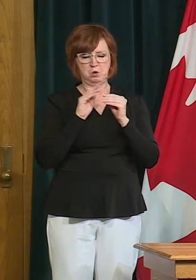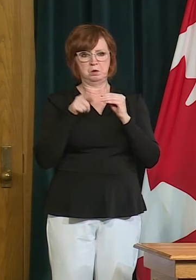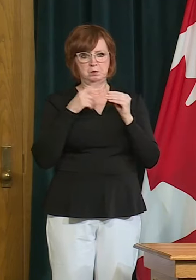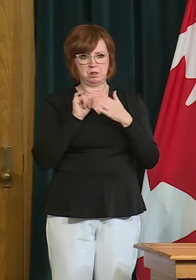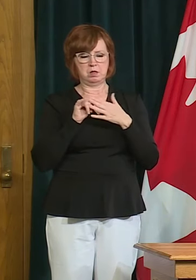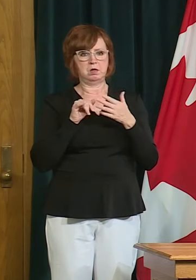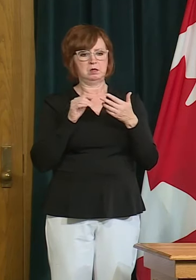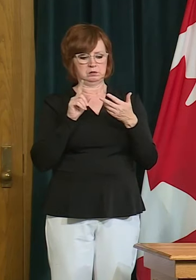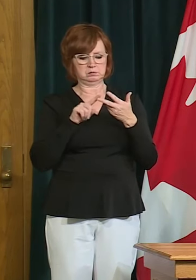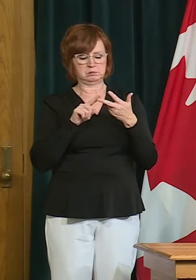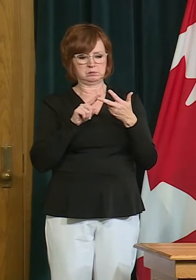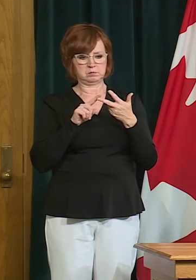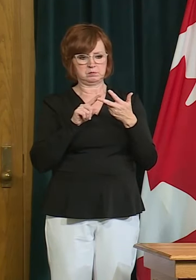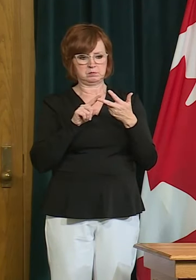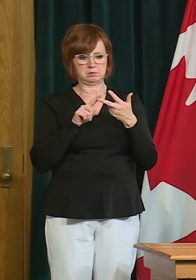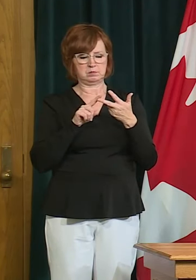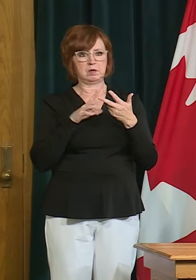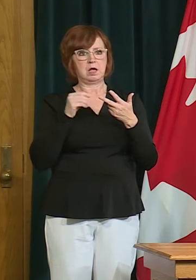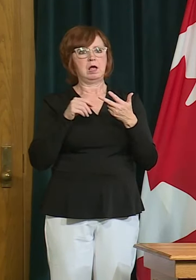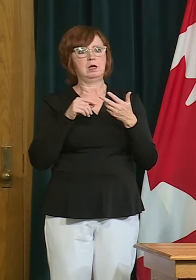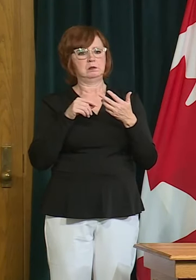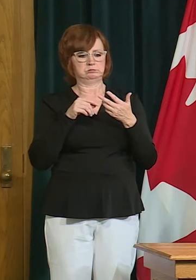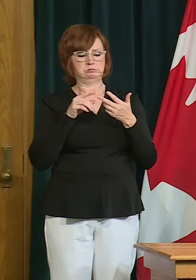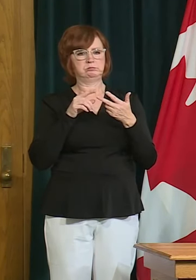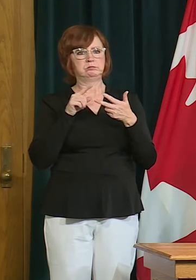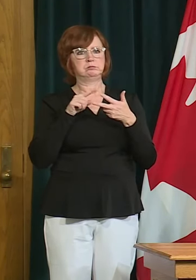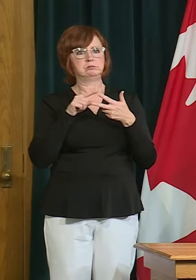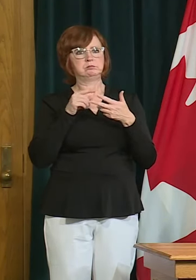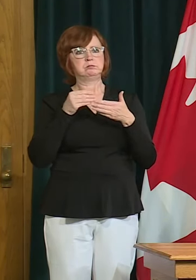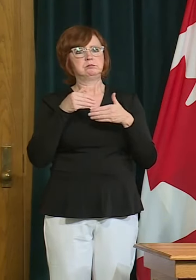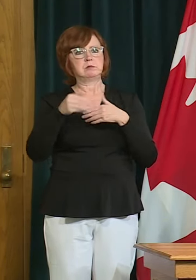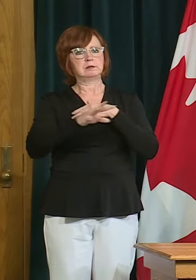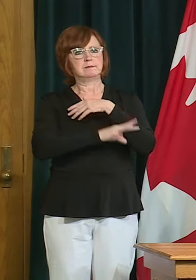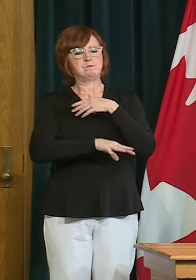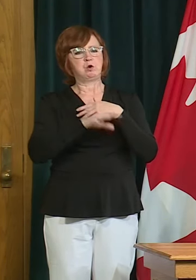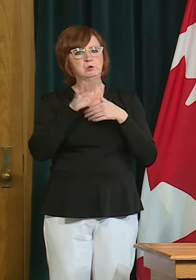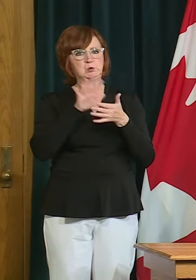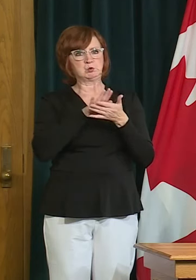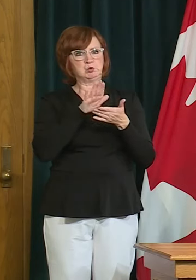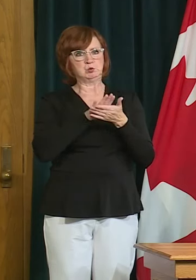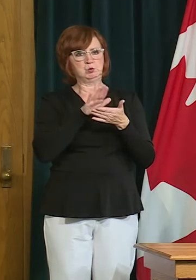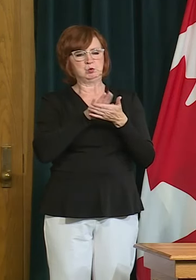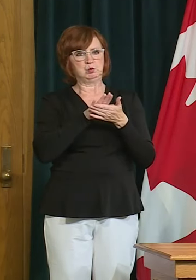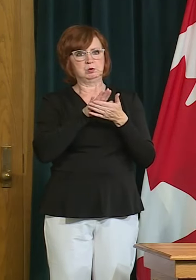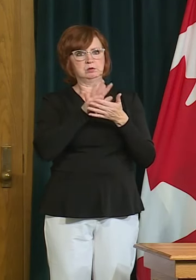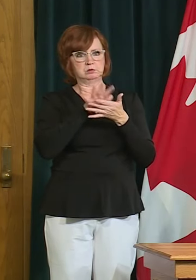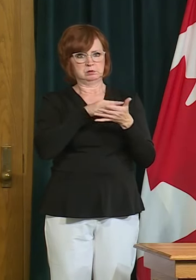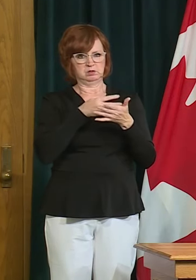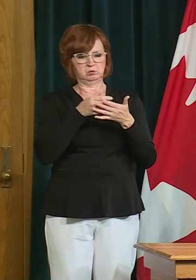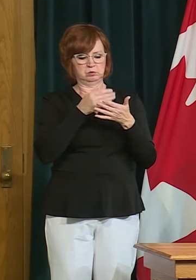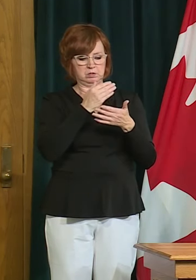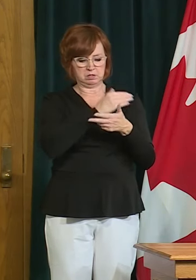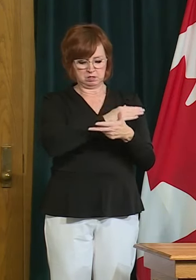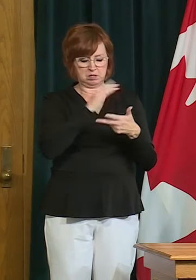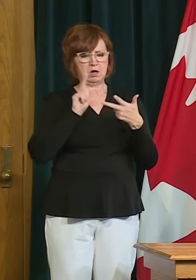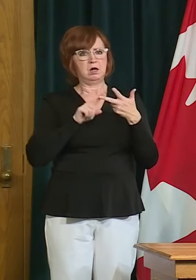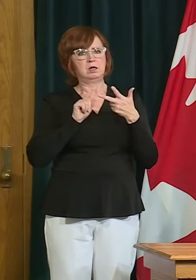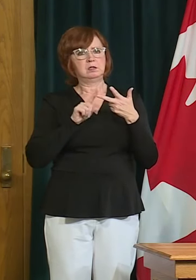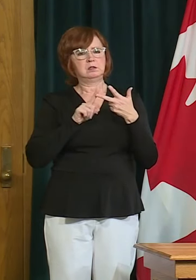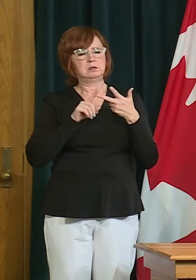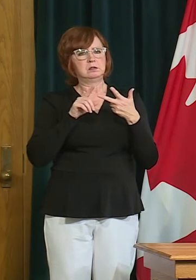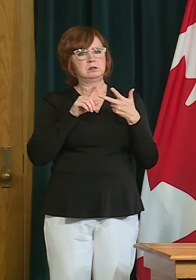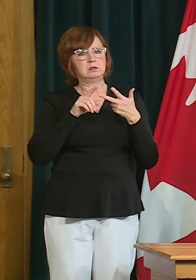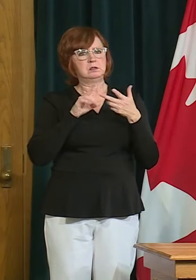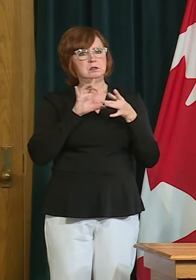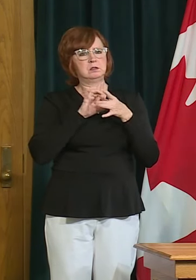direction with respect to uh the next school year um last but certainly not least is uh with respect to reopening our health care